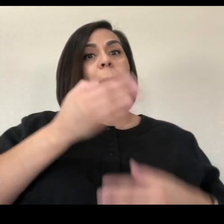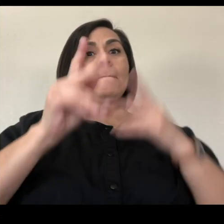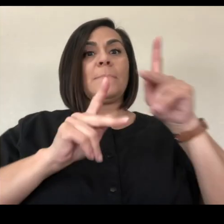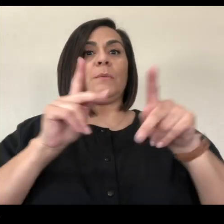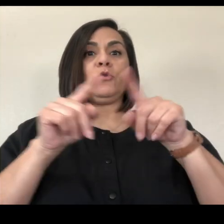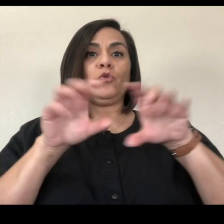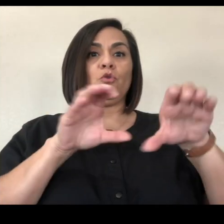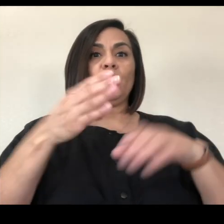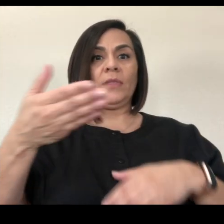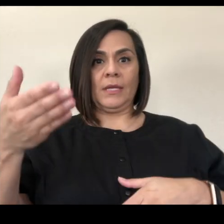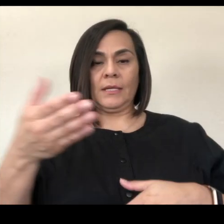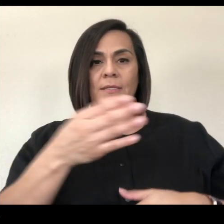belong.